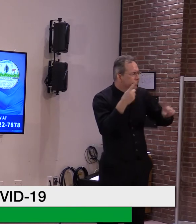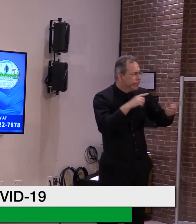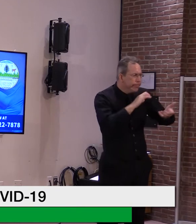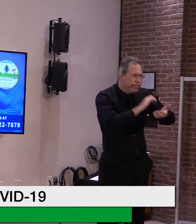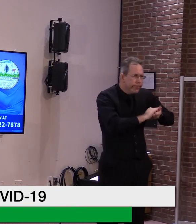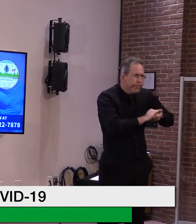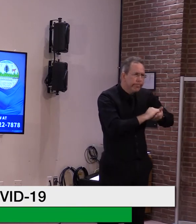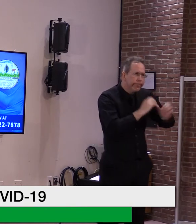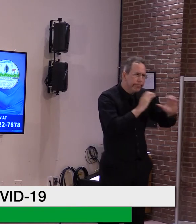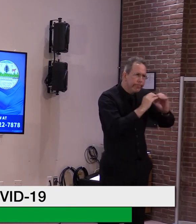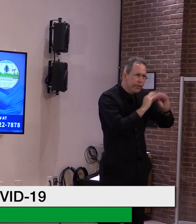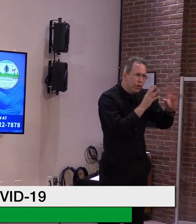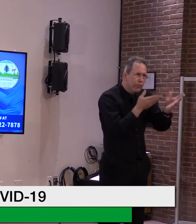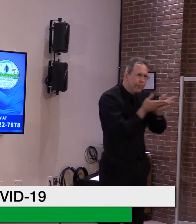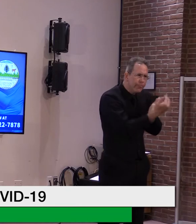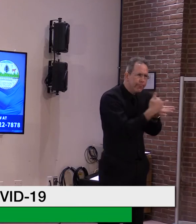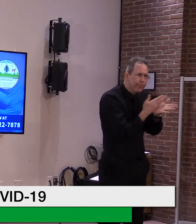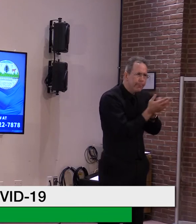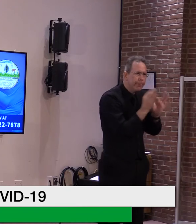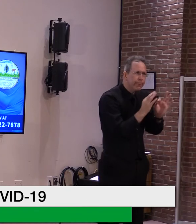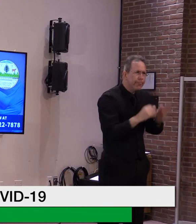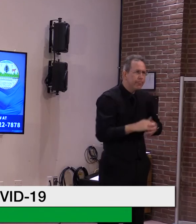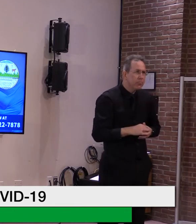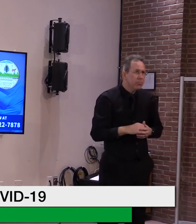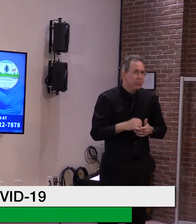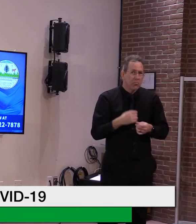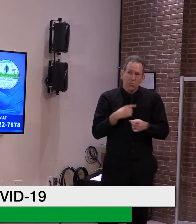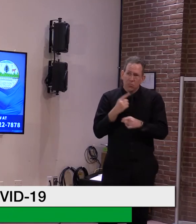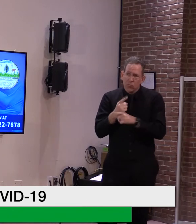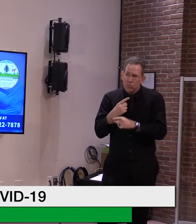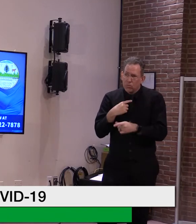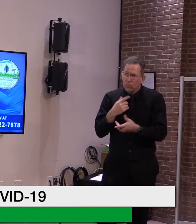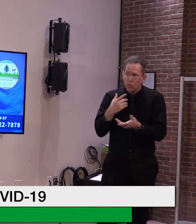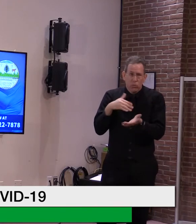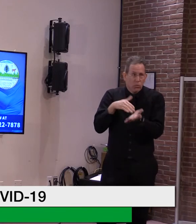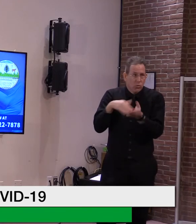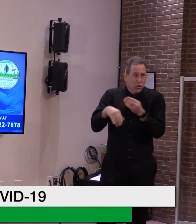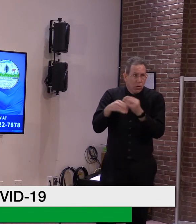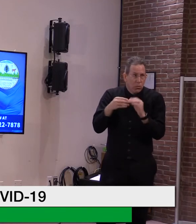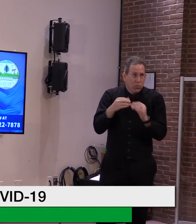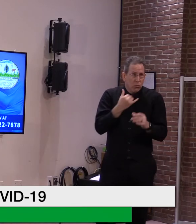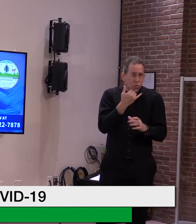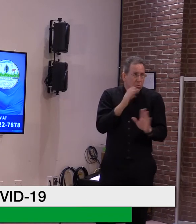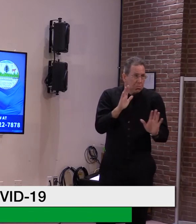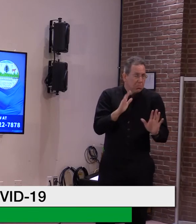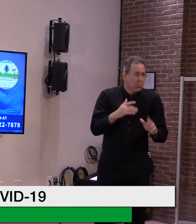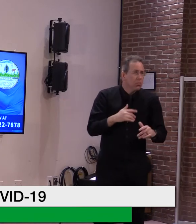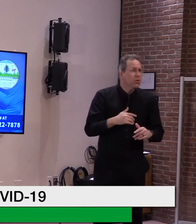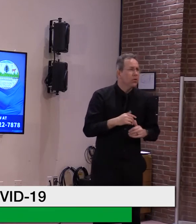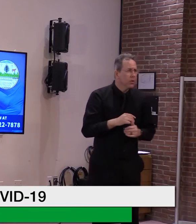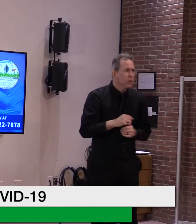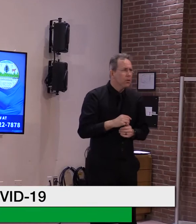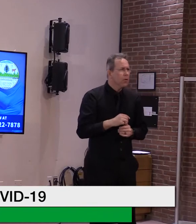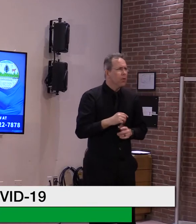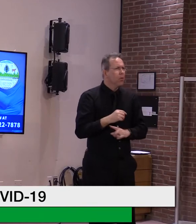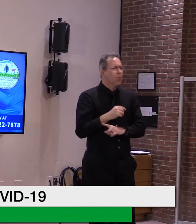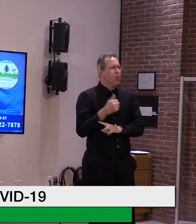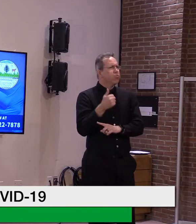Dr. Levine to make a correction if I said something, uh, wrong here. So just, uh, go ahead, Dr. Levine.